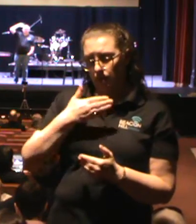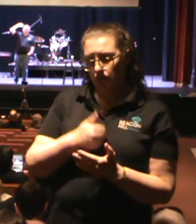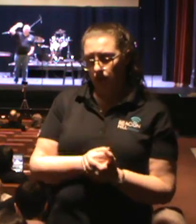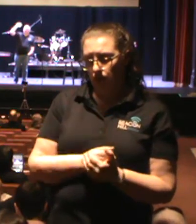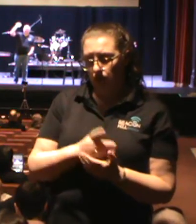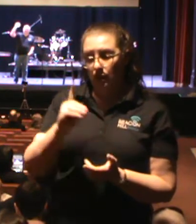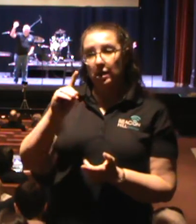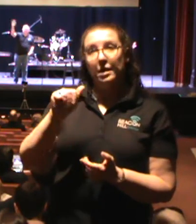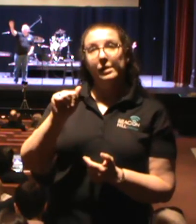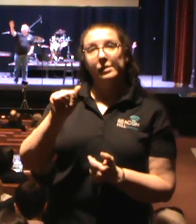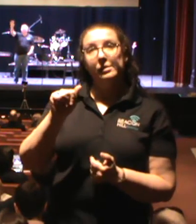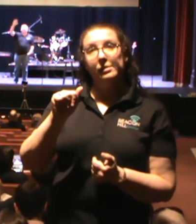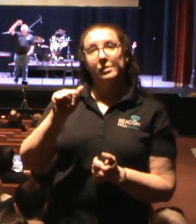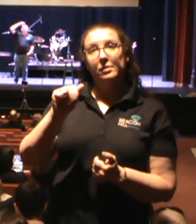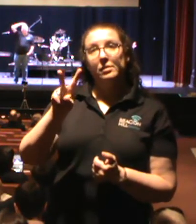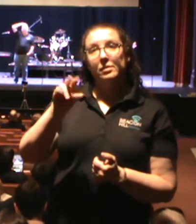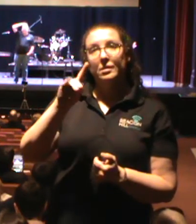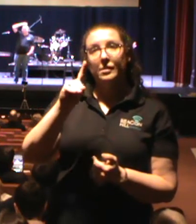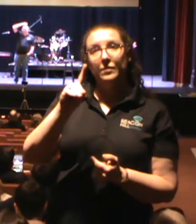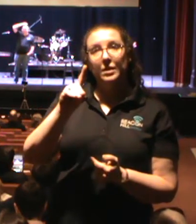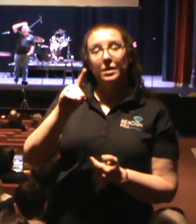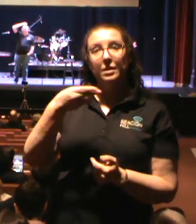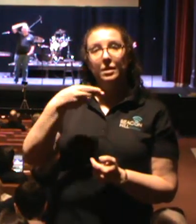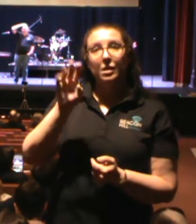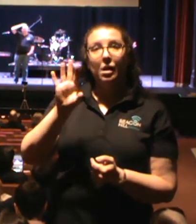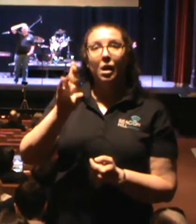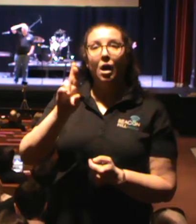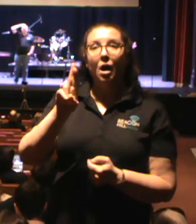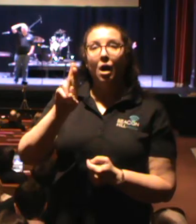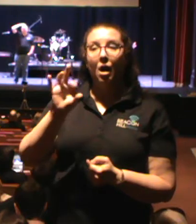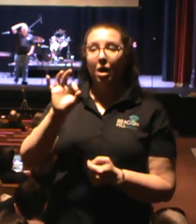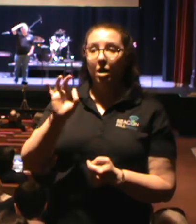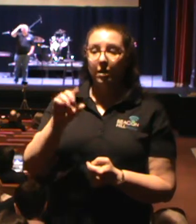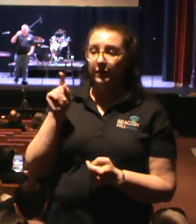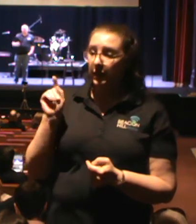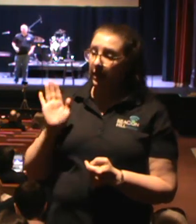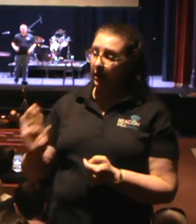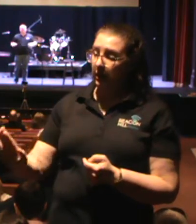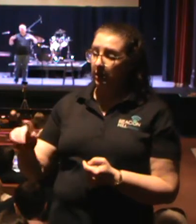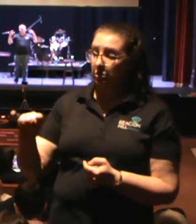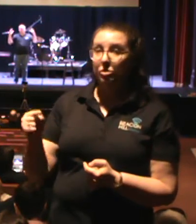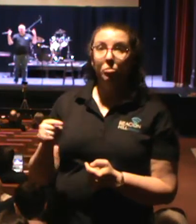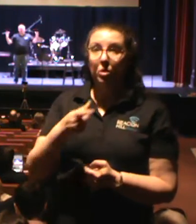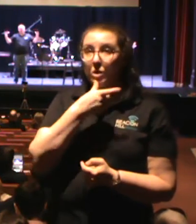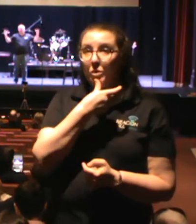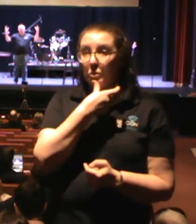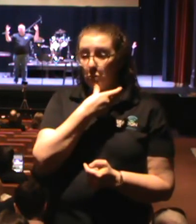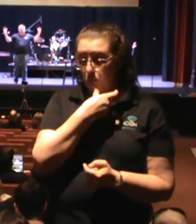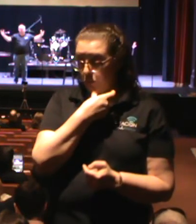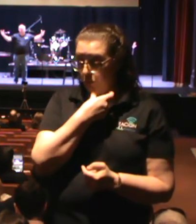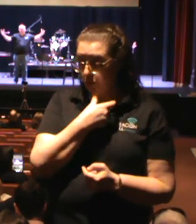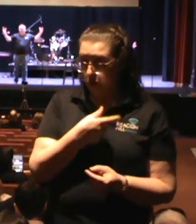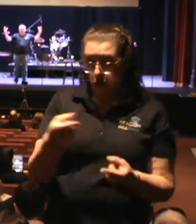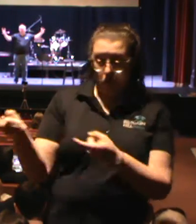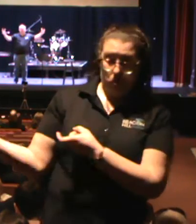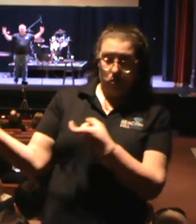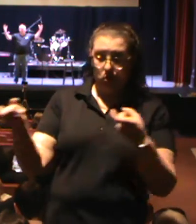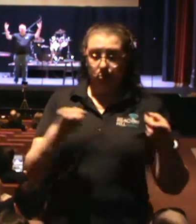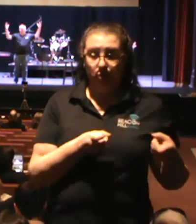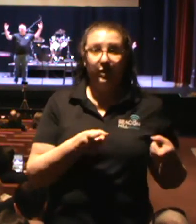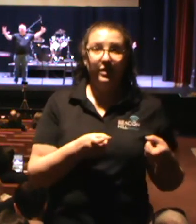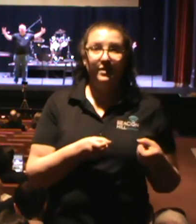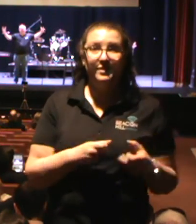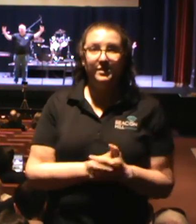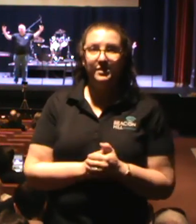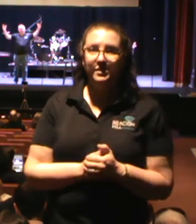man, some of y'all may not even know him, but he's literally the one that literally hauls that big horse trough out